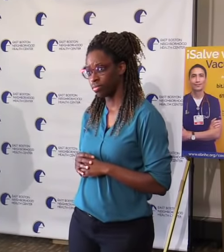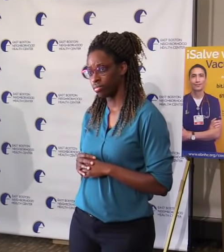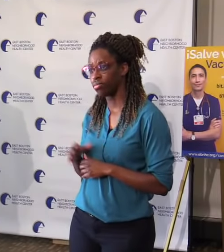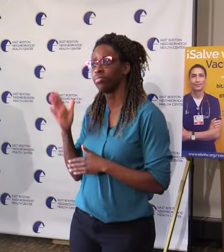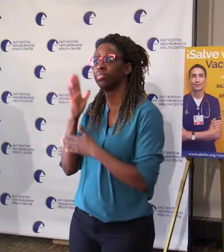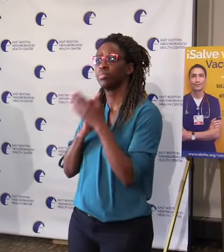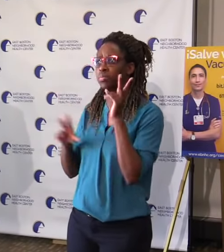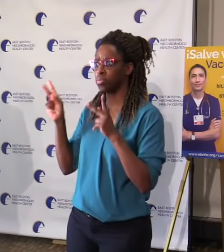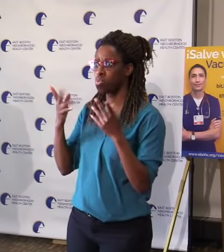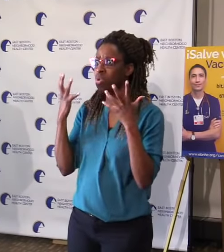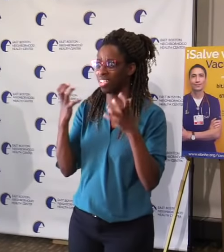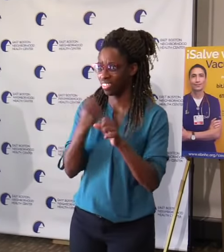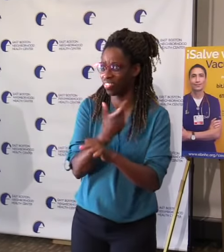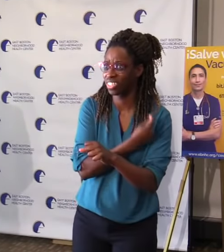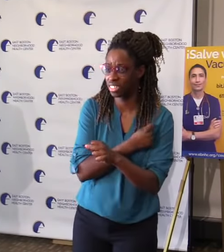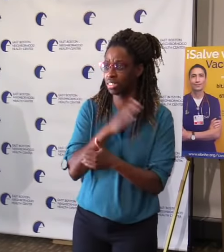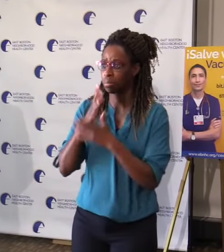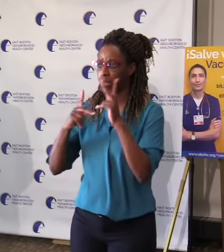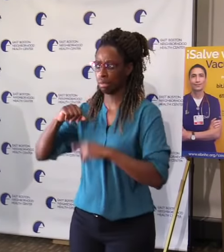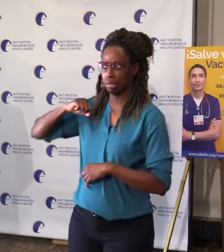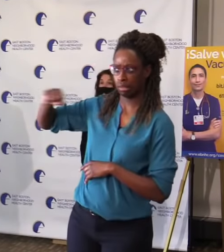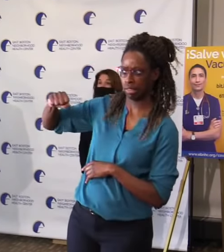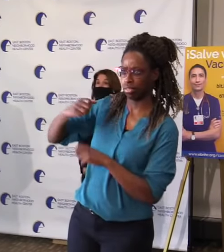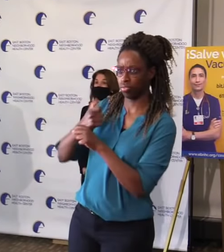go one day.